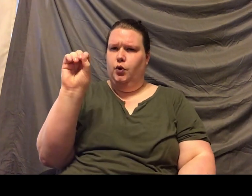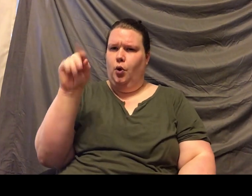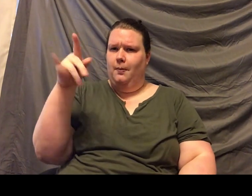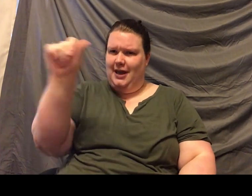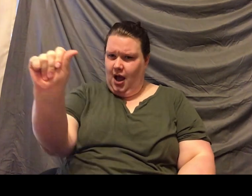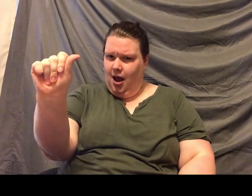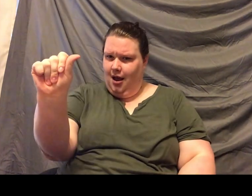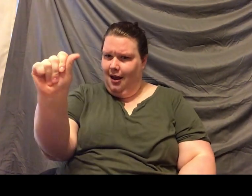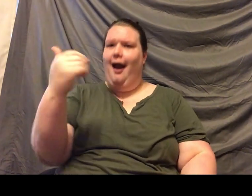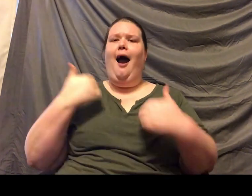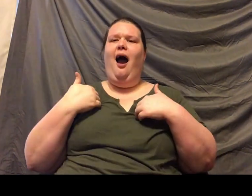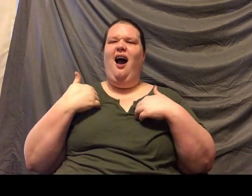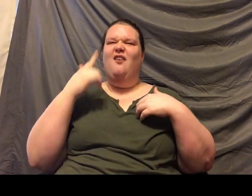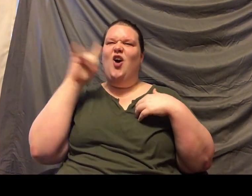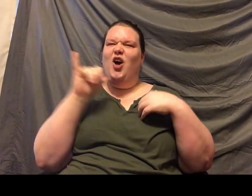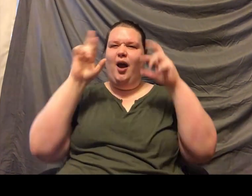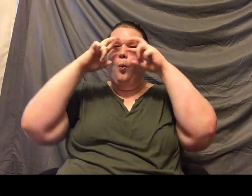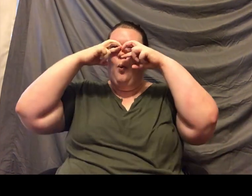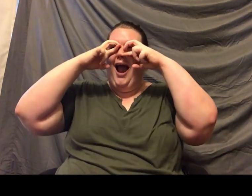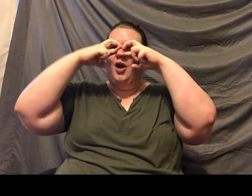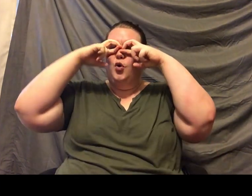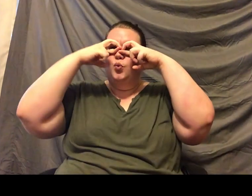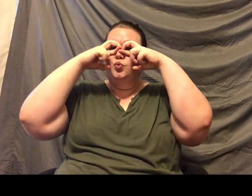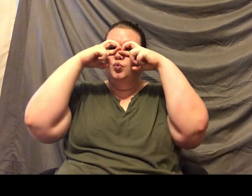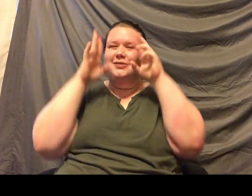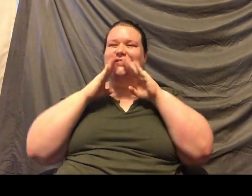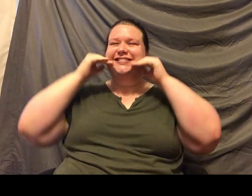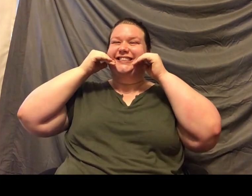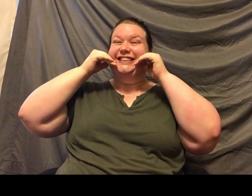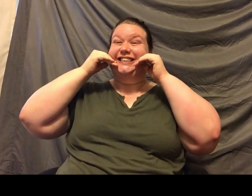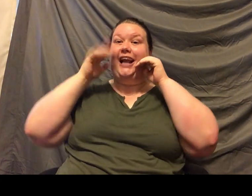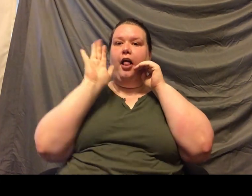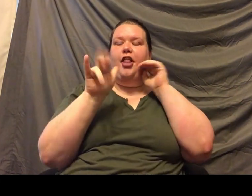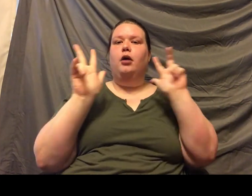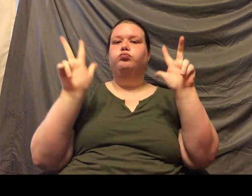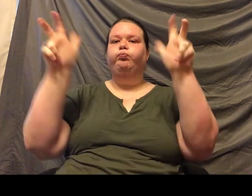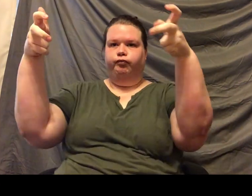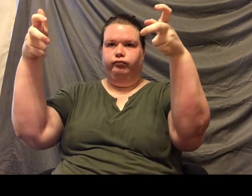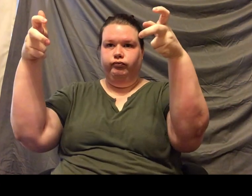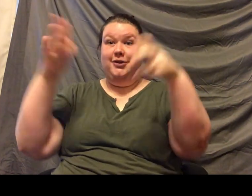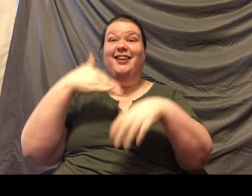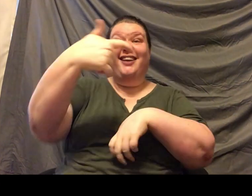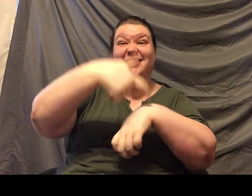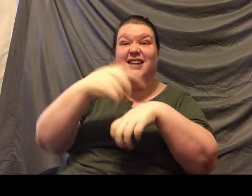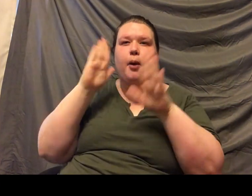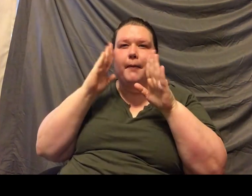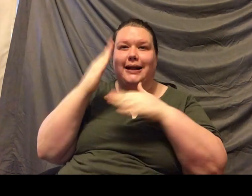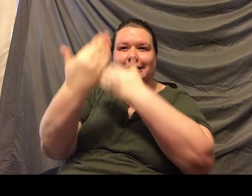if you've seen Zootopia. That is a three-toed sloth. So next time you see one, look to see with their fingers how many they have. Now, Moe